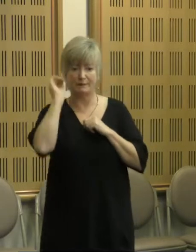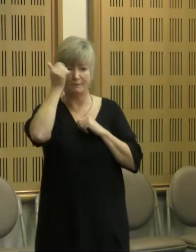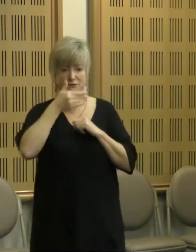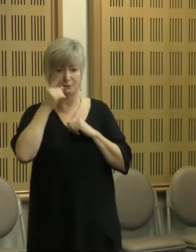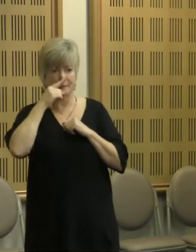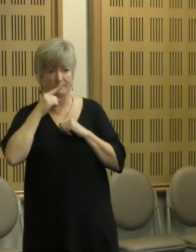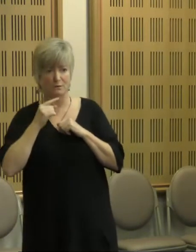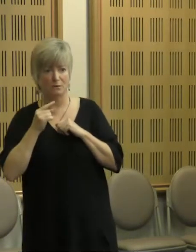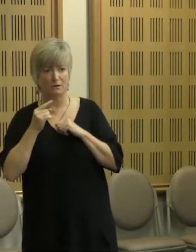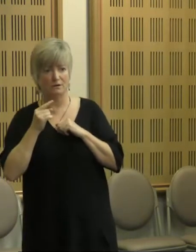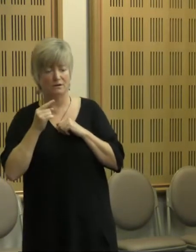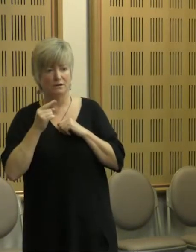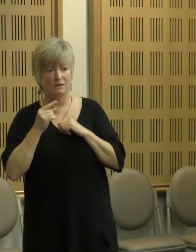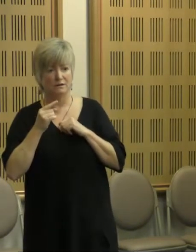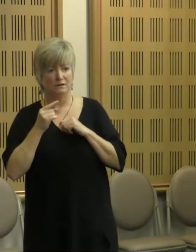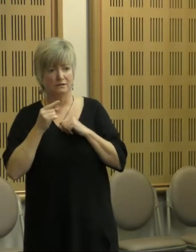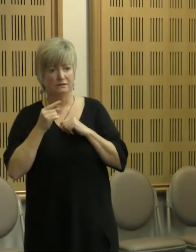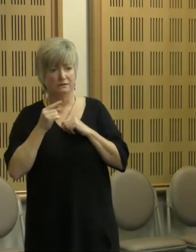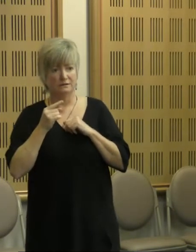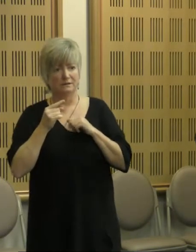such well-meaning idealism and change projects.